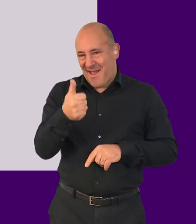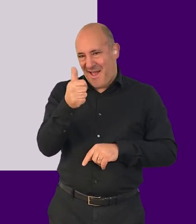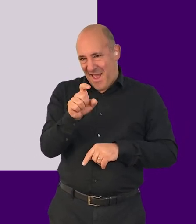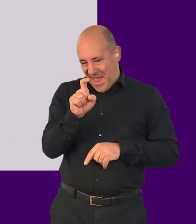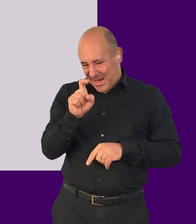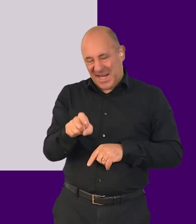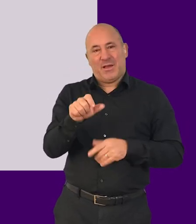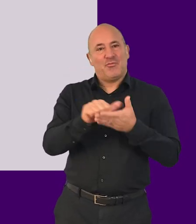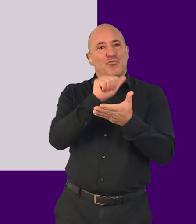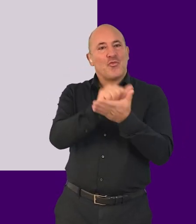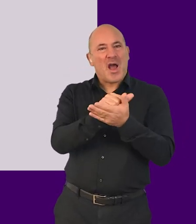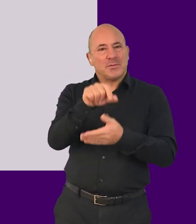select them accurately.